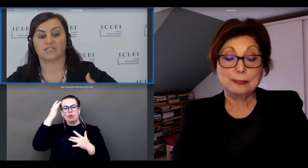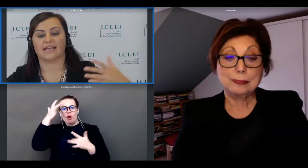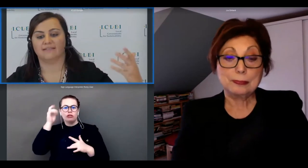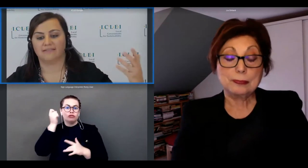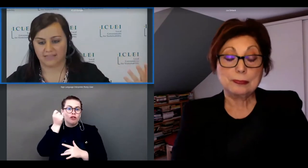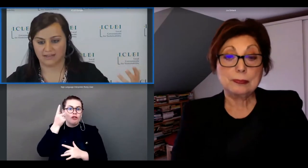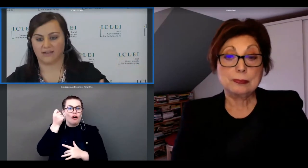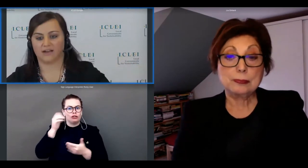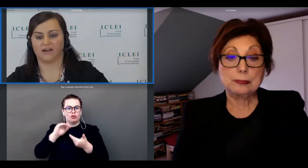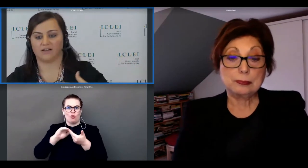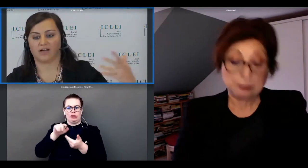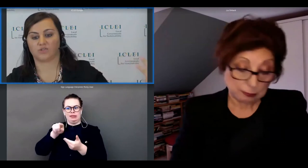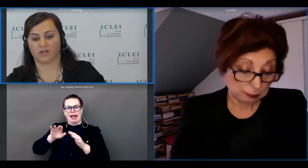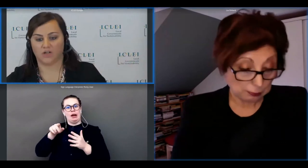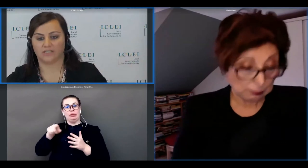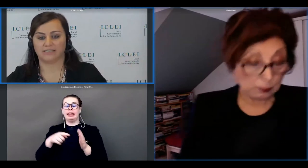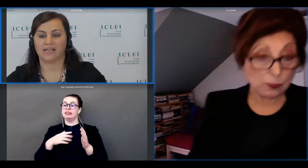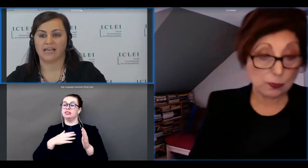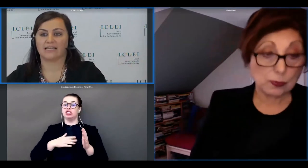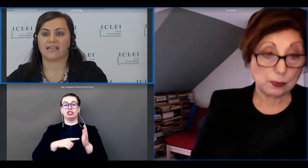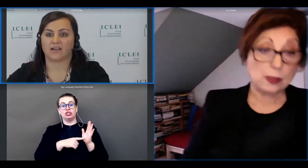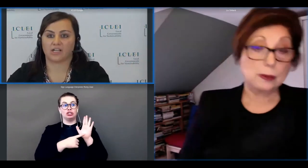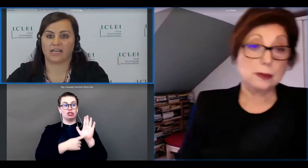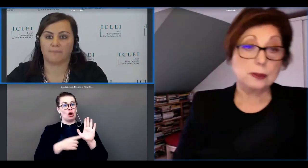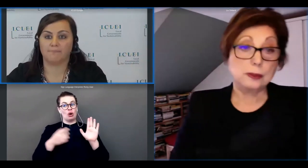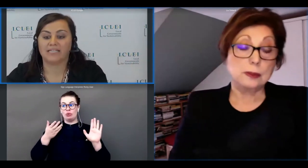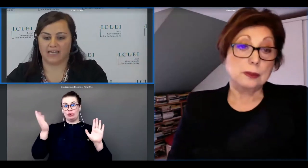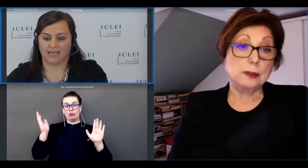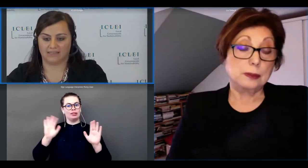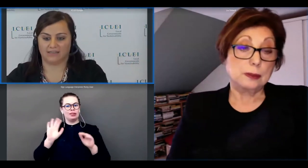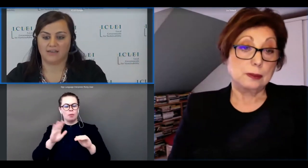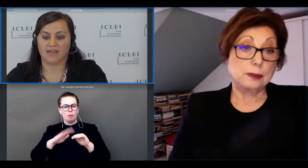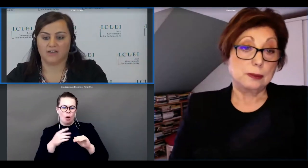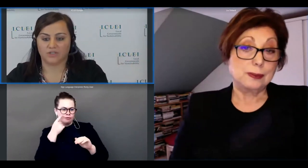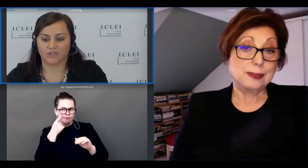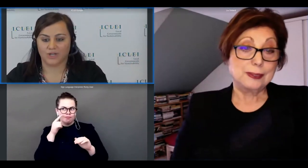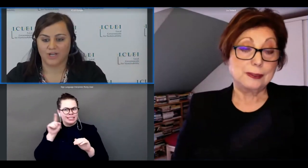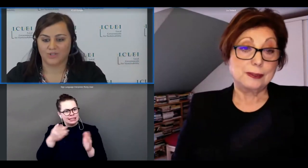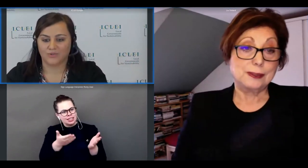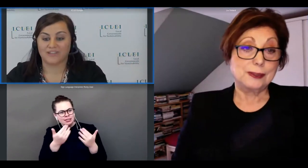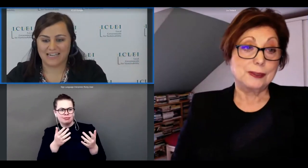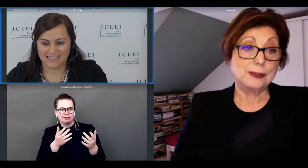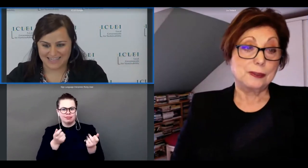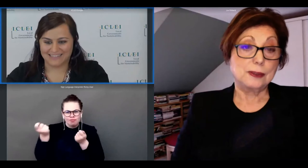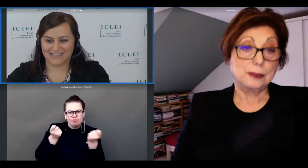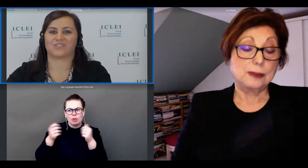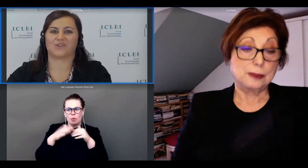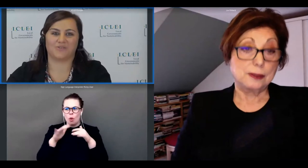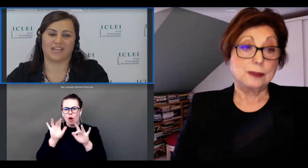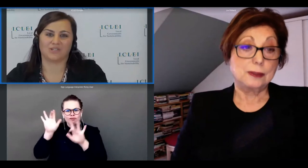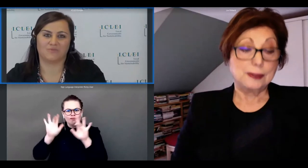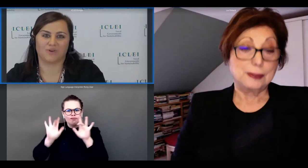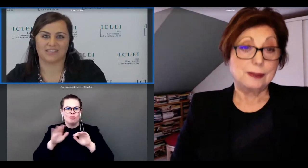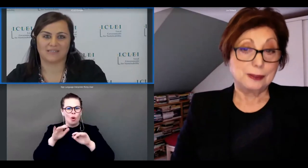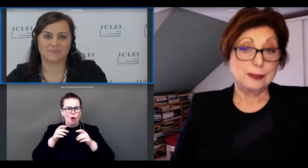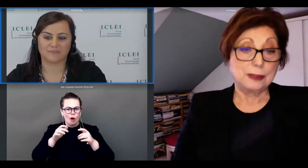presenting a cultural content is actually mediating in order to facilitate this co